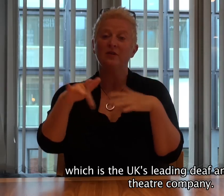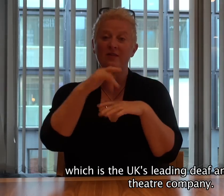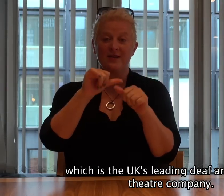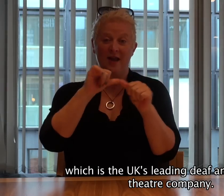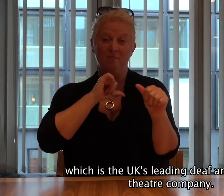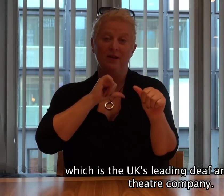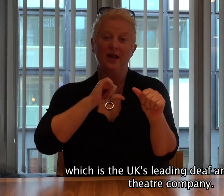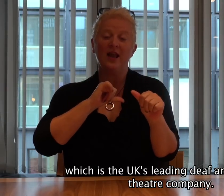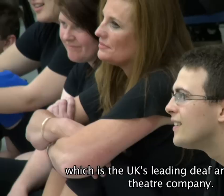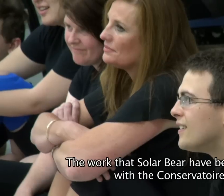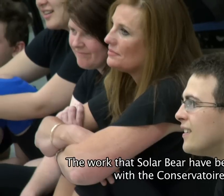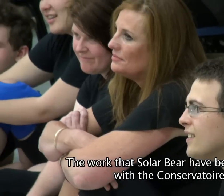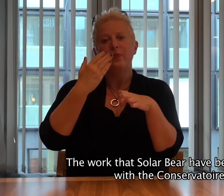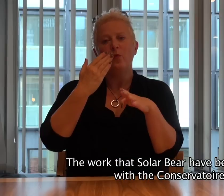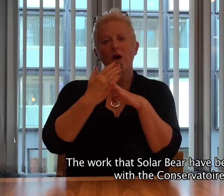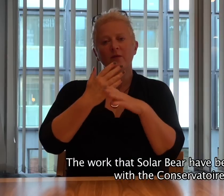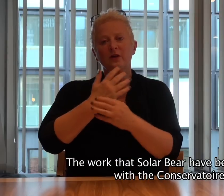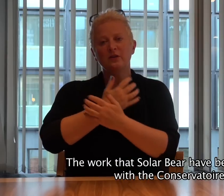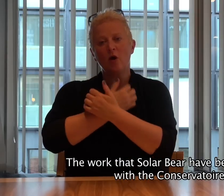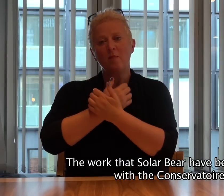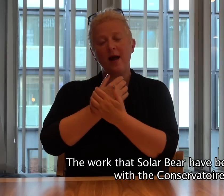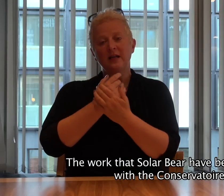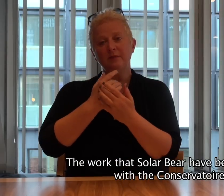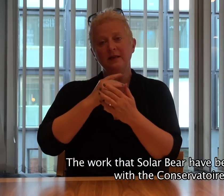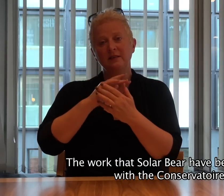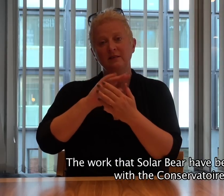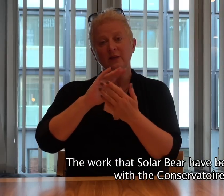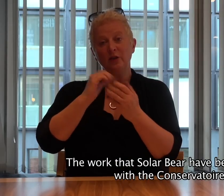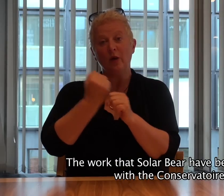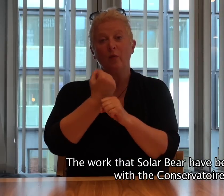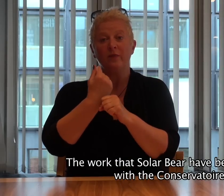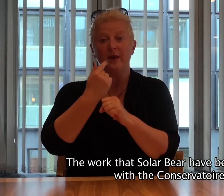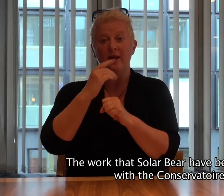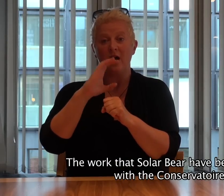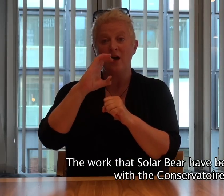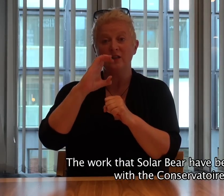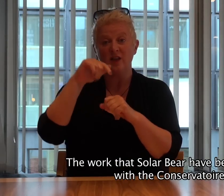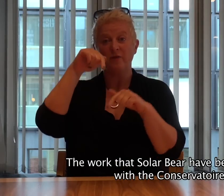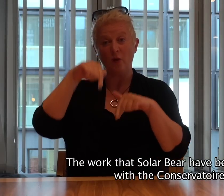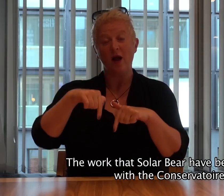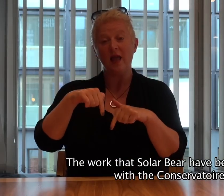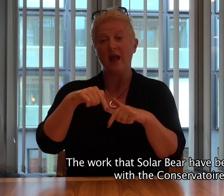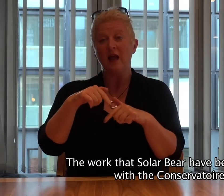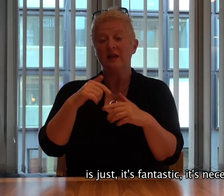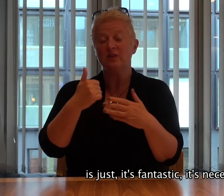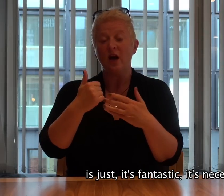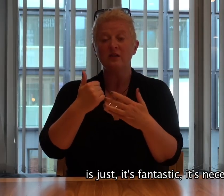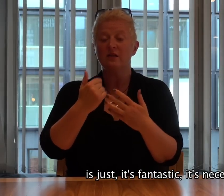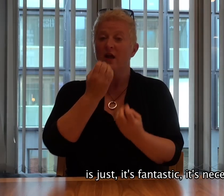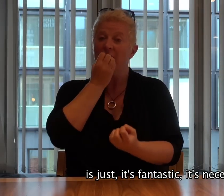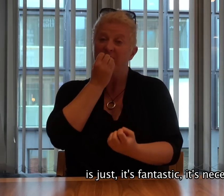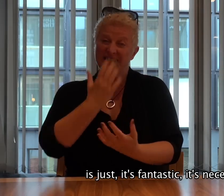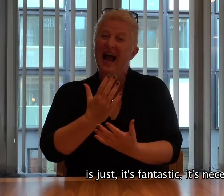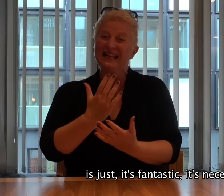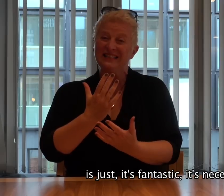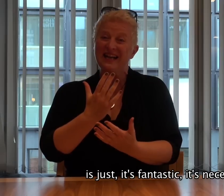disabled theatre company. The work that Solar Bear has been doing with the Conservatoire here is just,